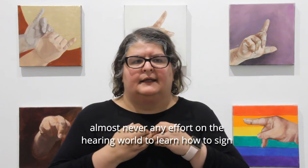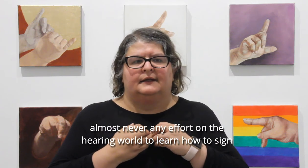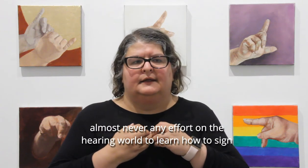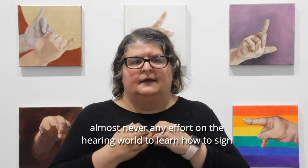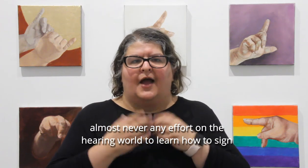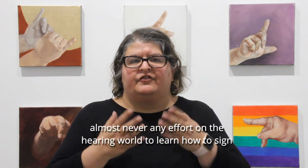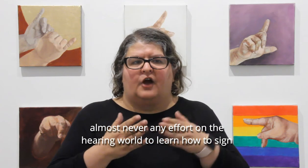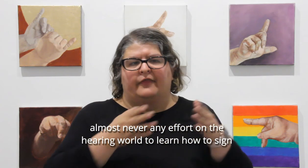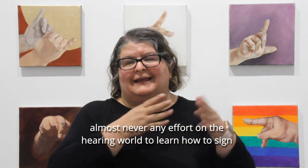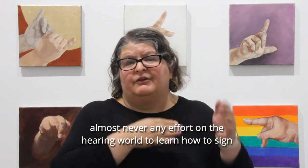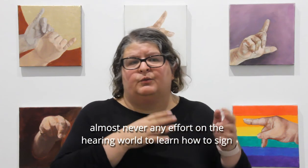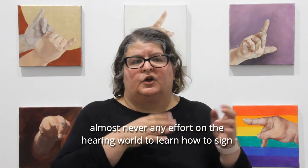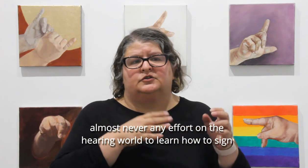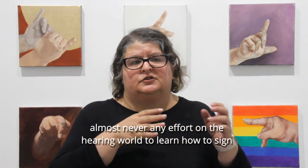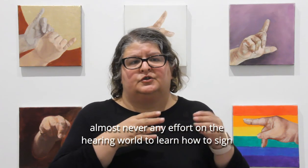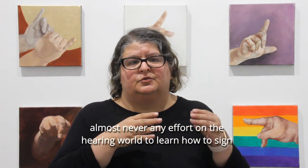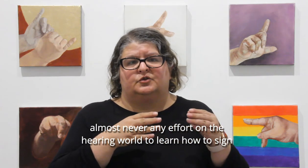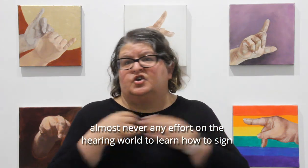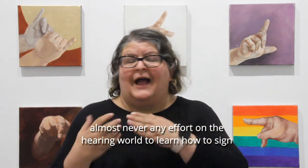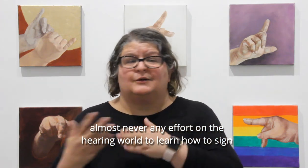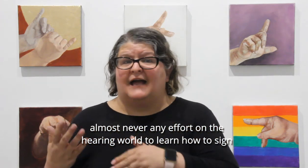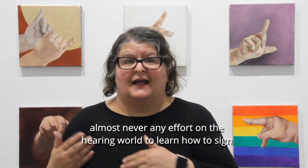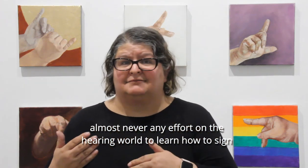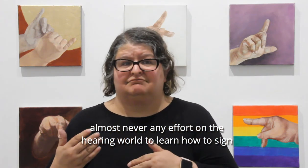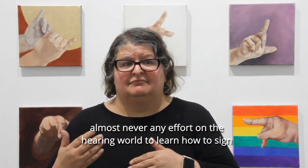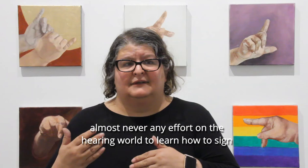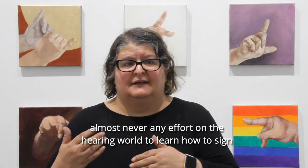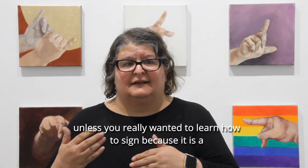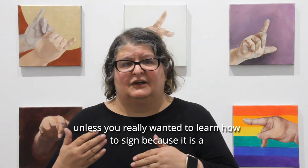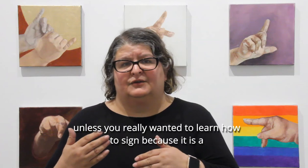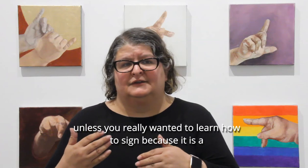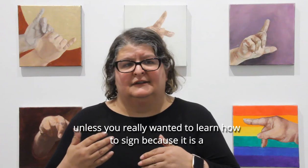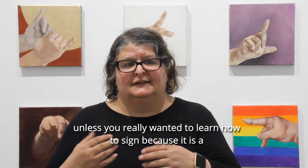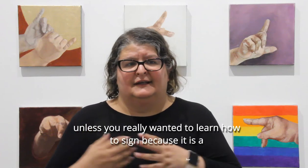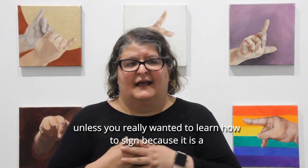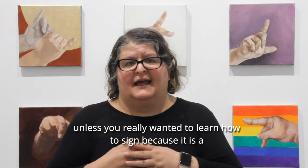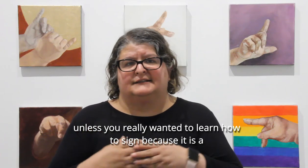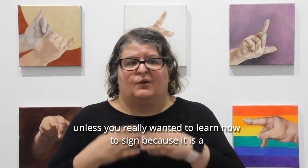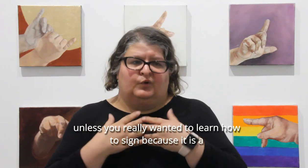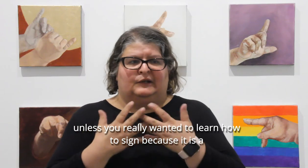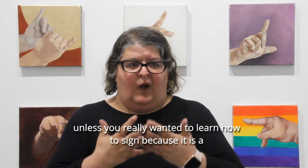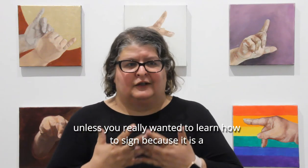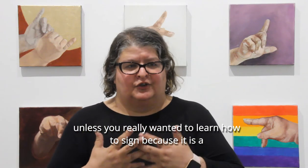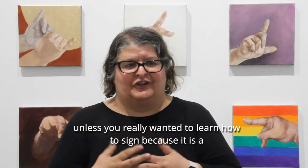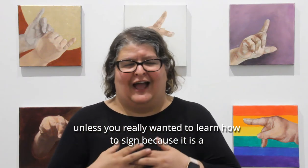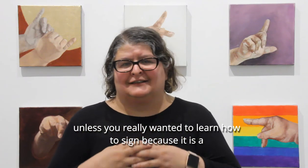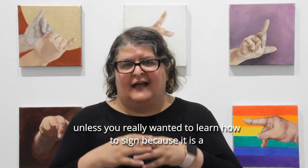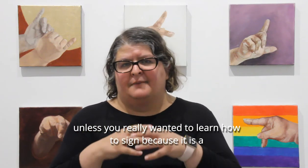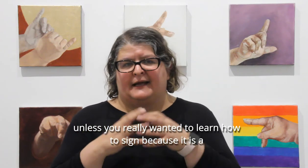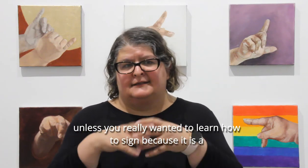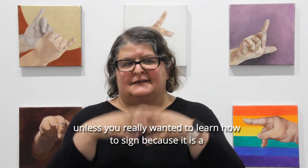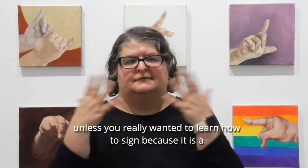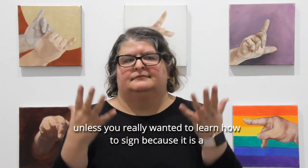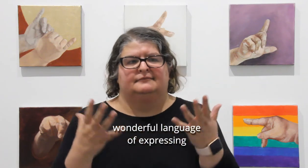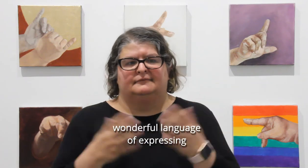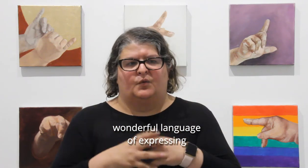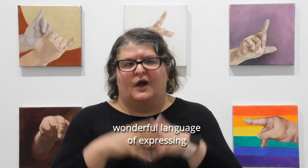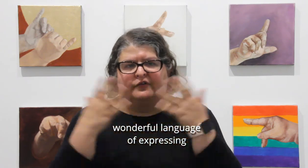effort on the hearing world to learn how to sign, you know, unless they really wanted to learn how to sign because it's wonderful